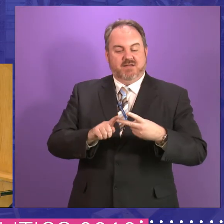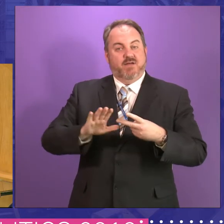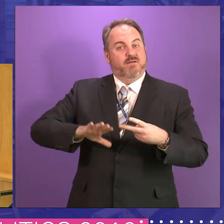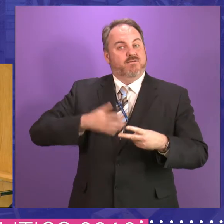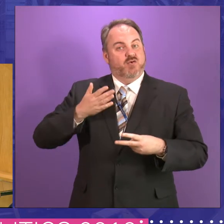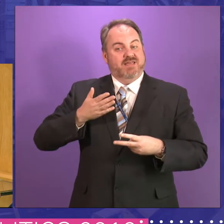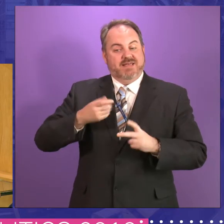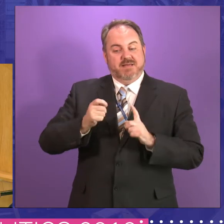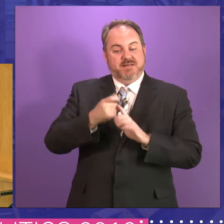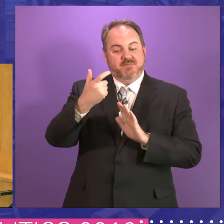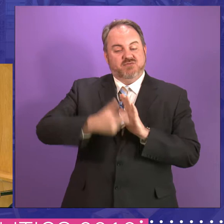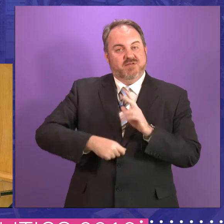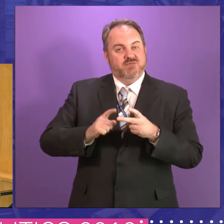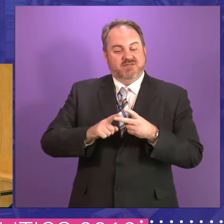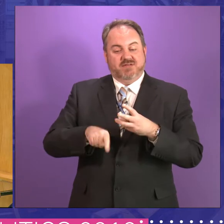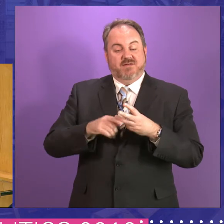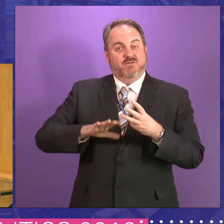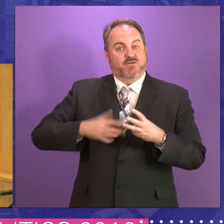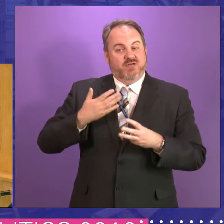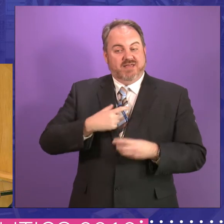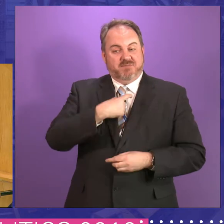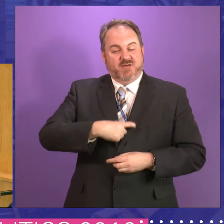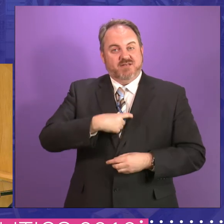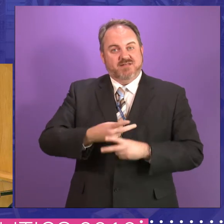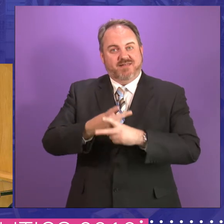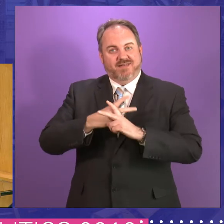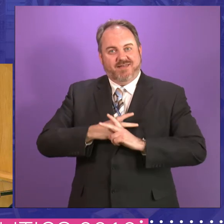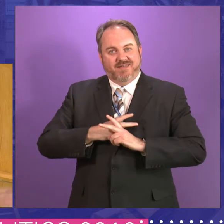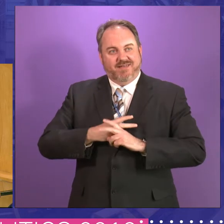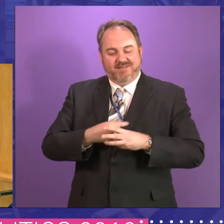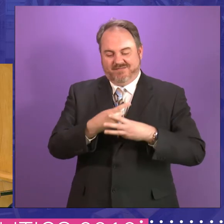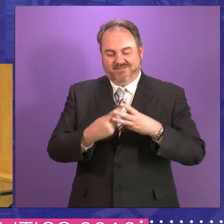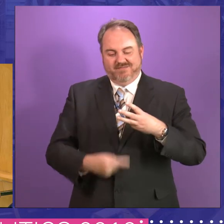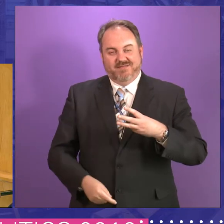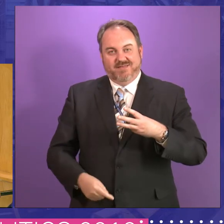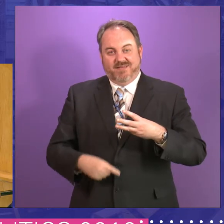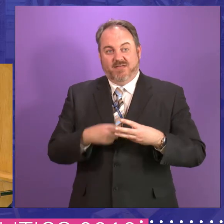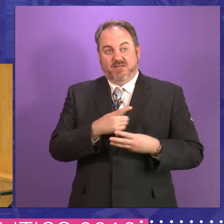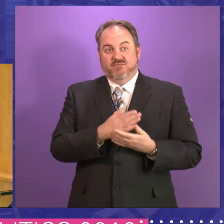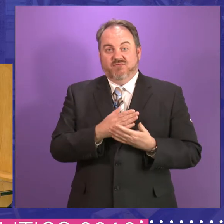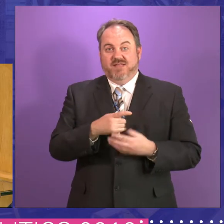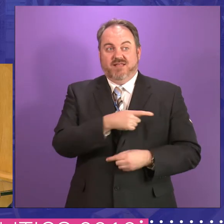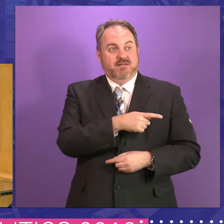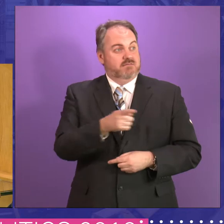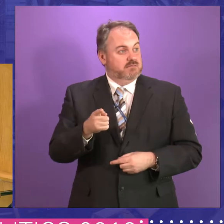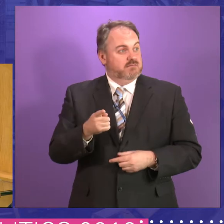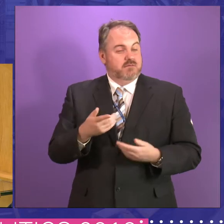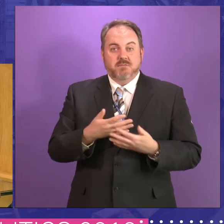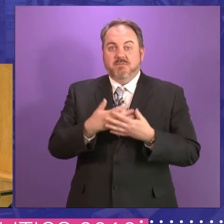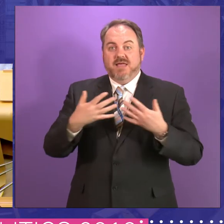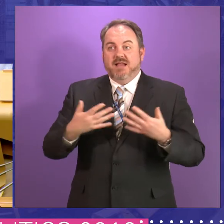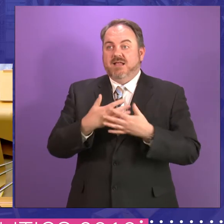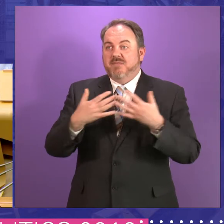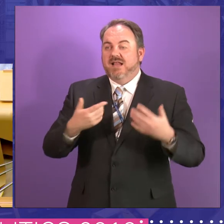free prescriptions, et cetera, that the parliament would choose actually to reward those who you would argue are, are the better off in, in society,